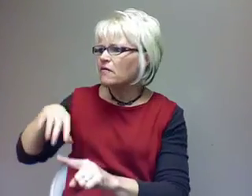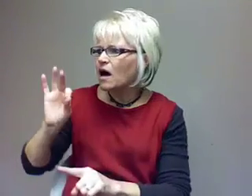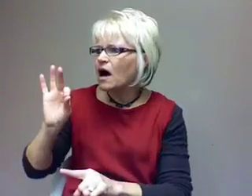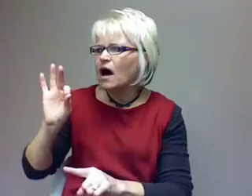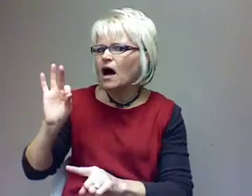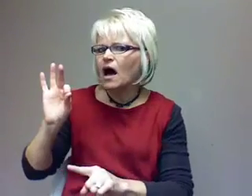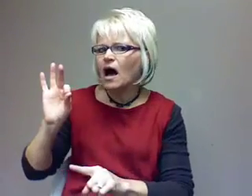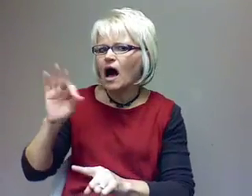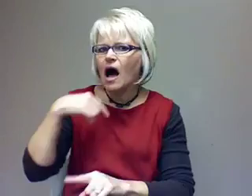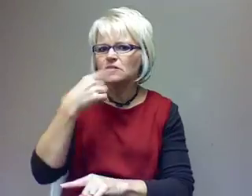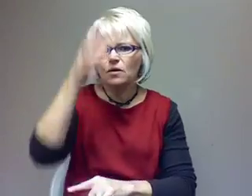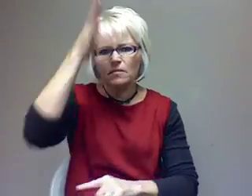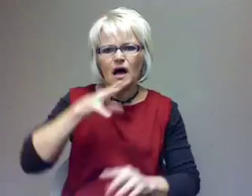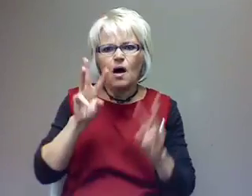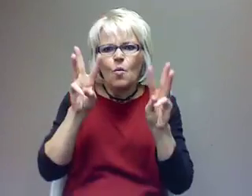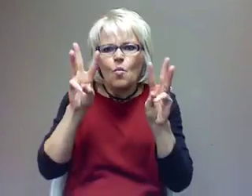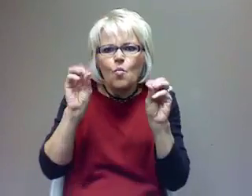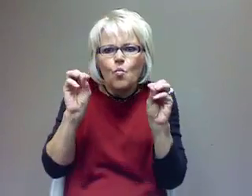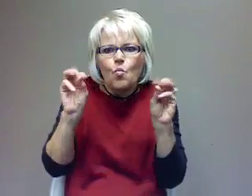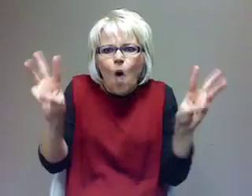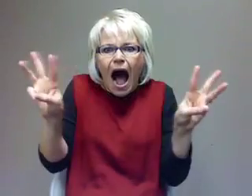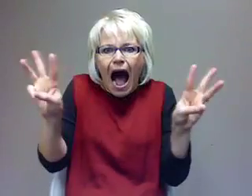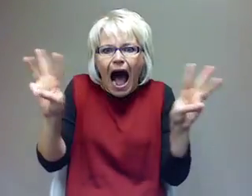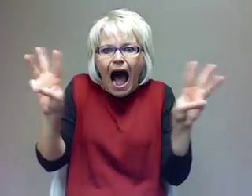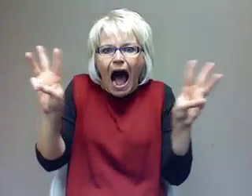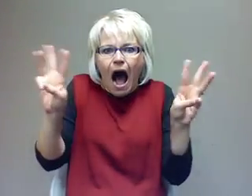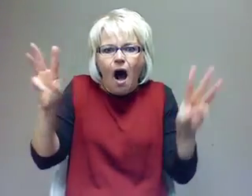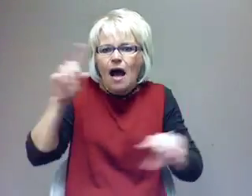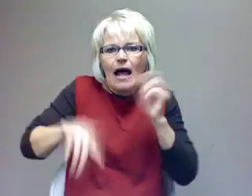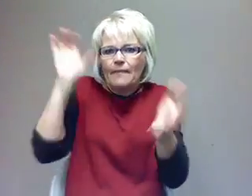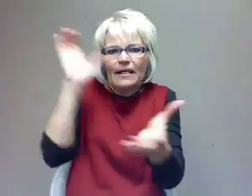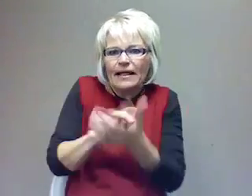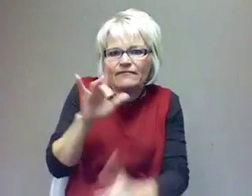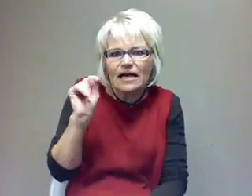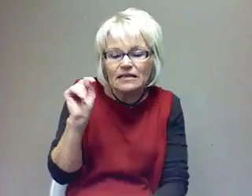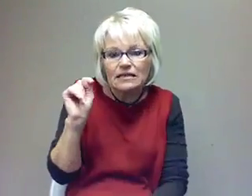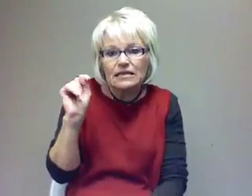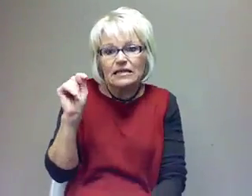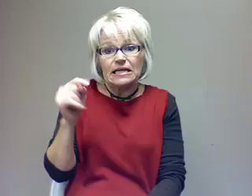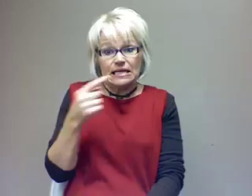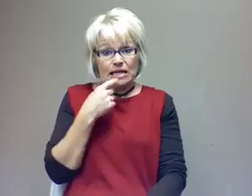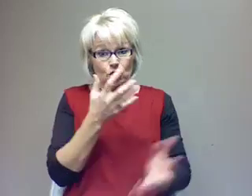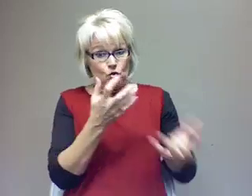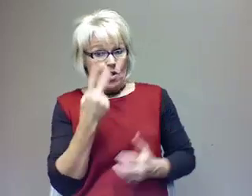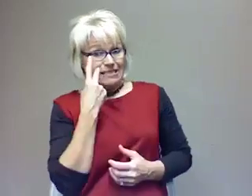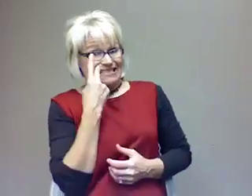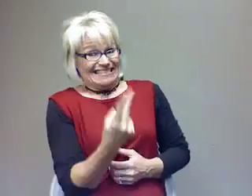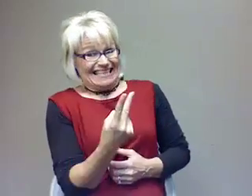laminin molecule? I'm like, Oh, no, man. The diagram was cool for me. I'm happy with that. Don't bother sending anything else. I'm like,